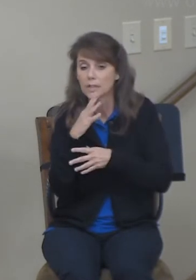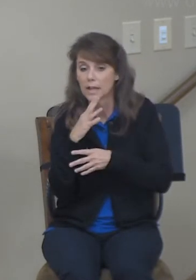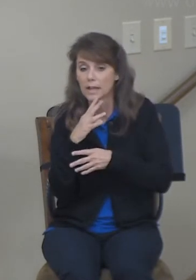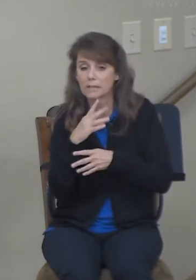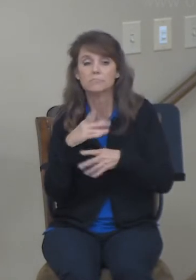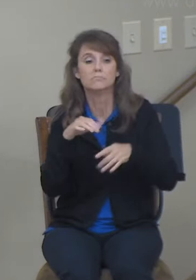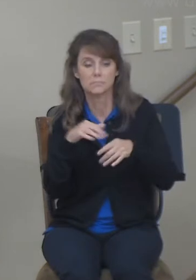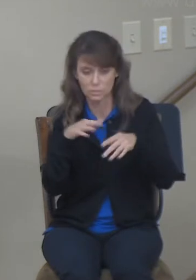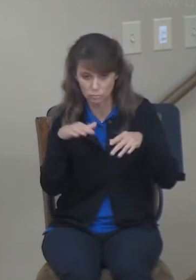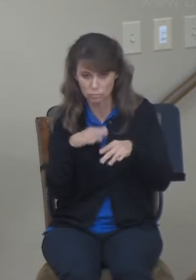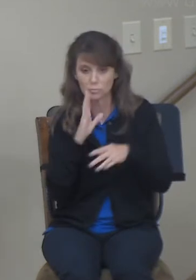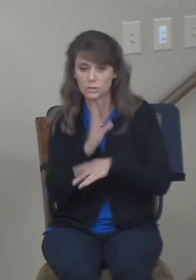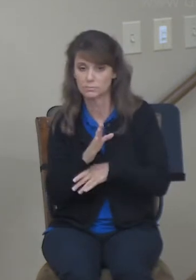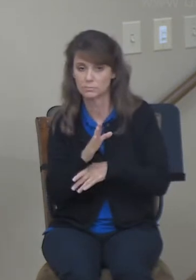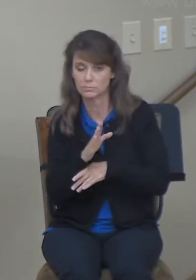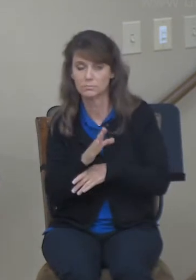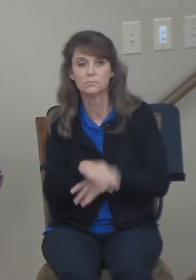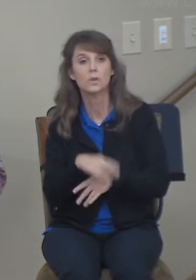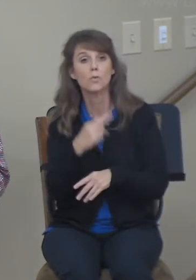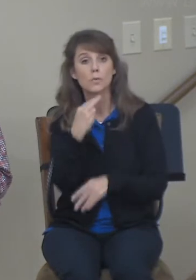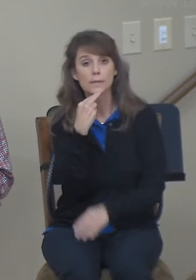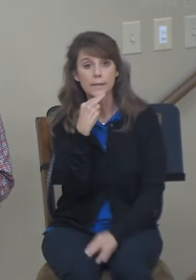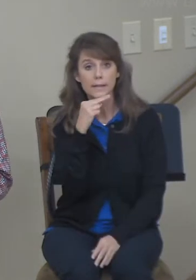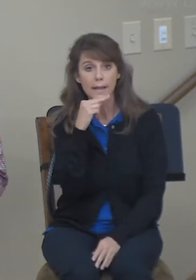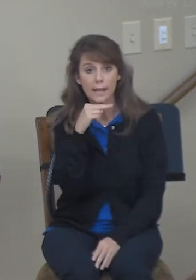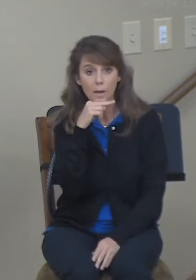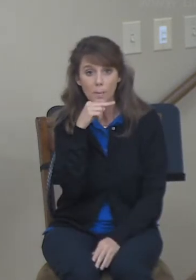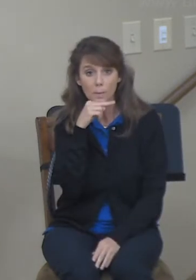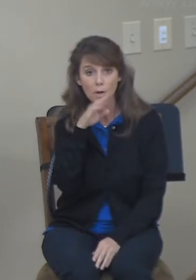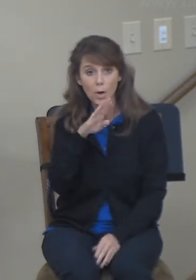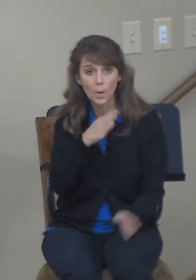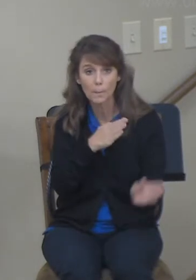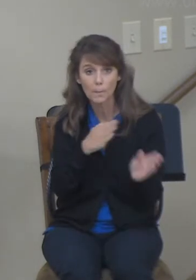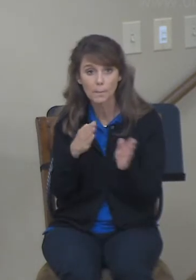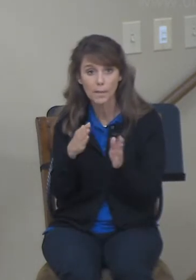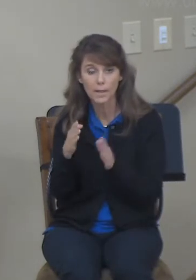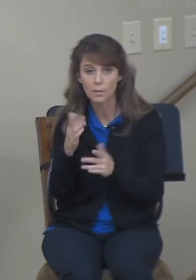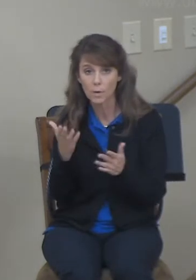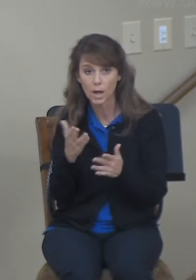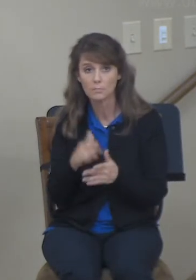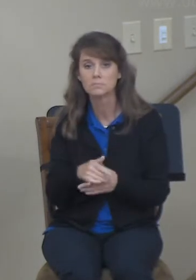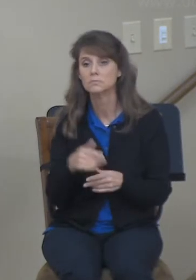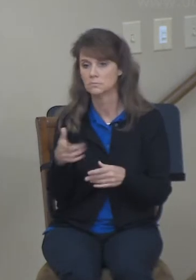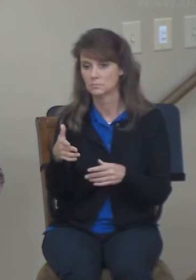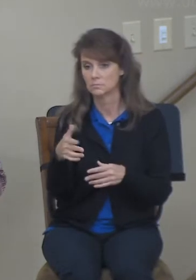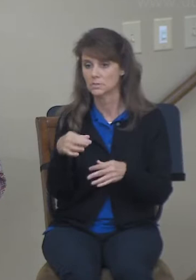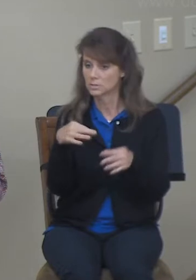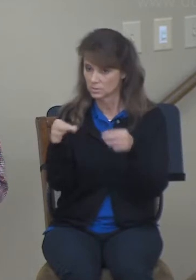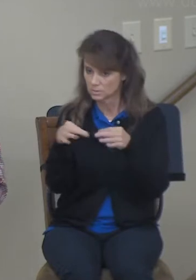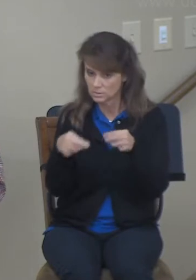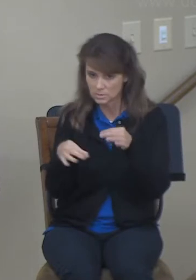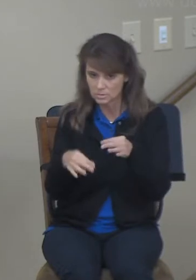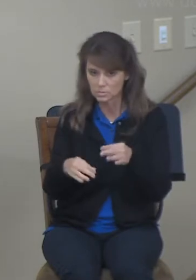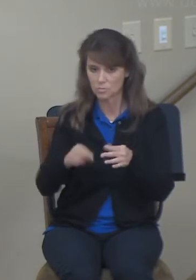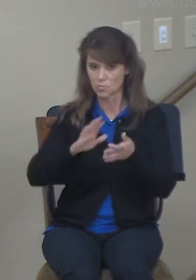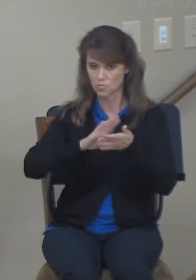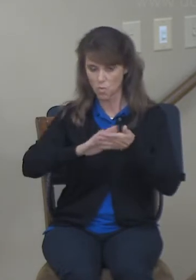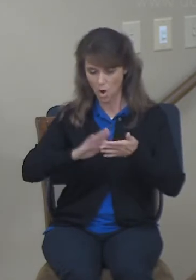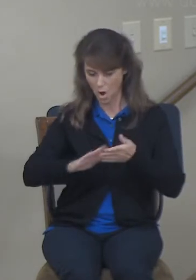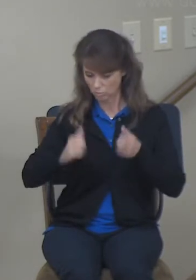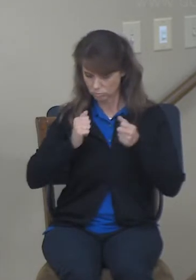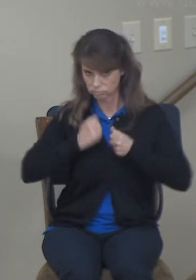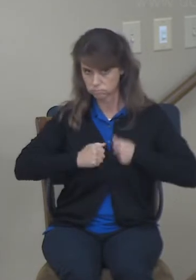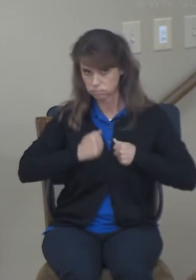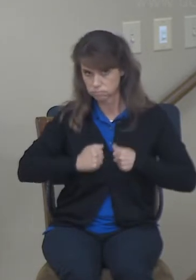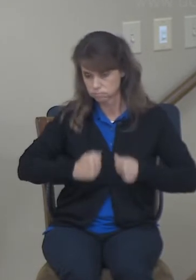will do. So what's Naomi's plan? First of all, she tells her to bathe herself, to wash herself, to clean herself, and